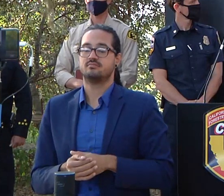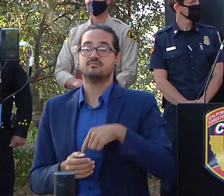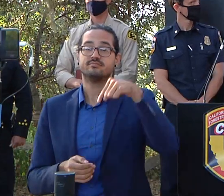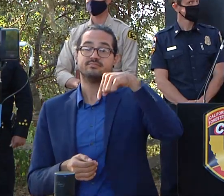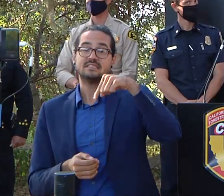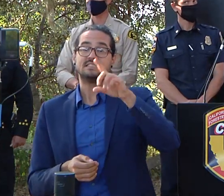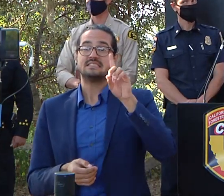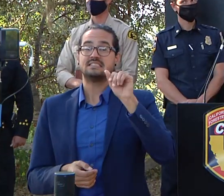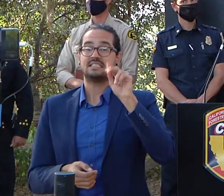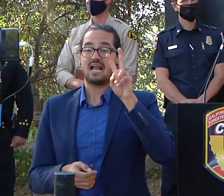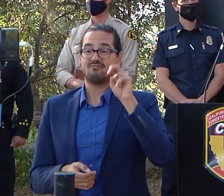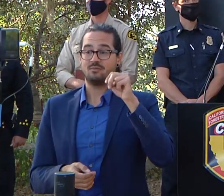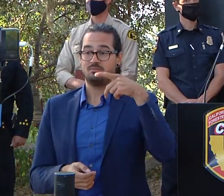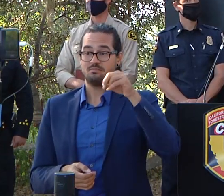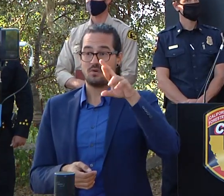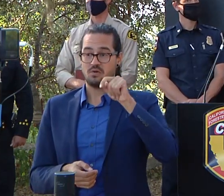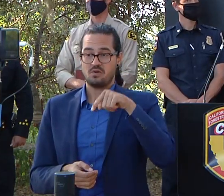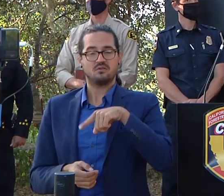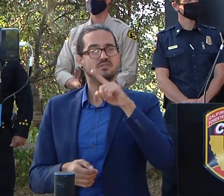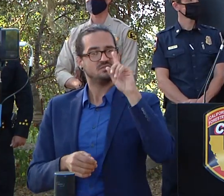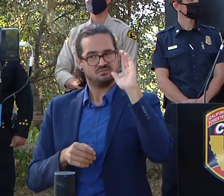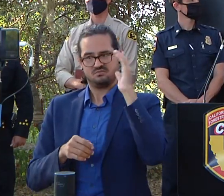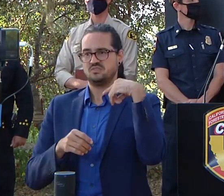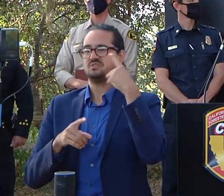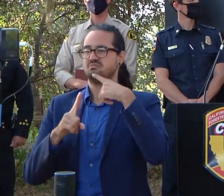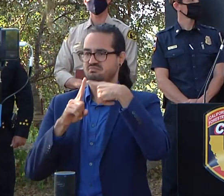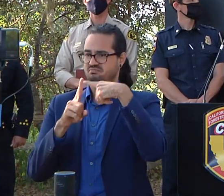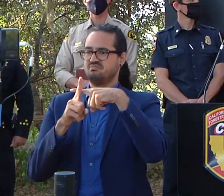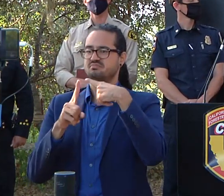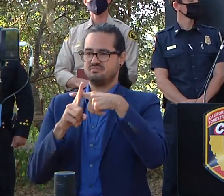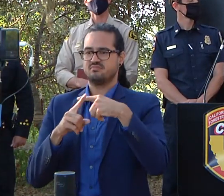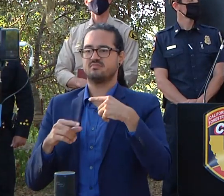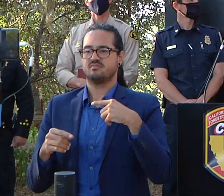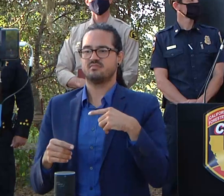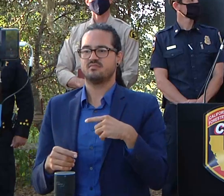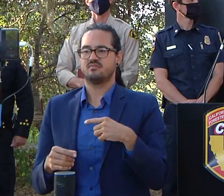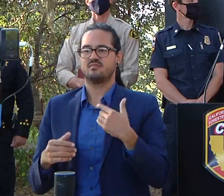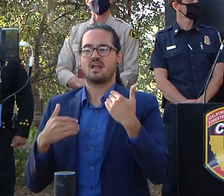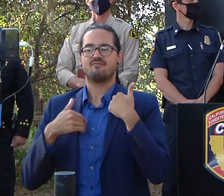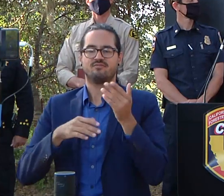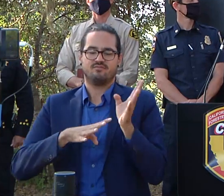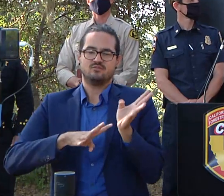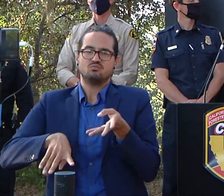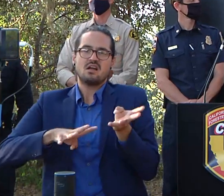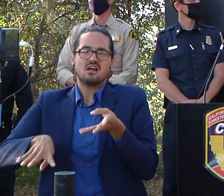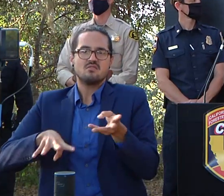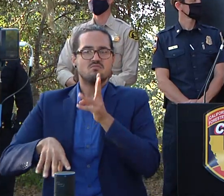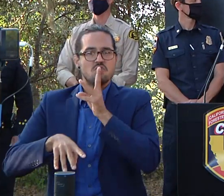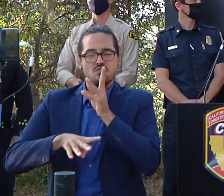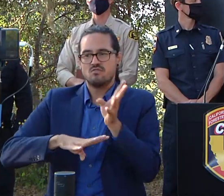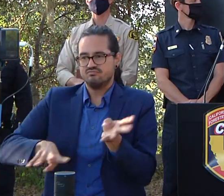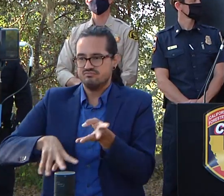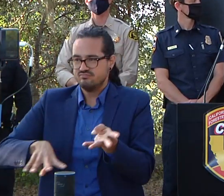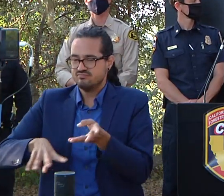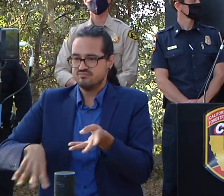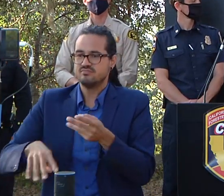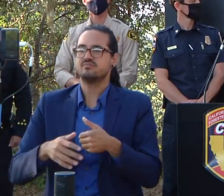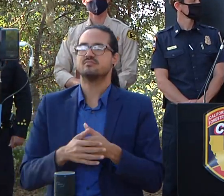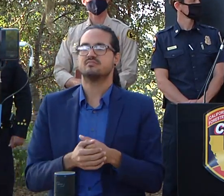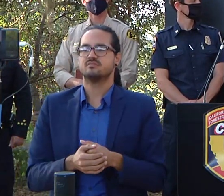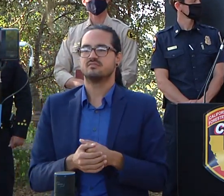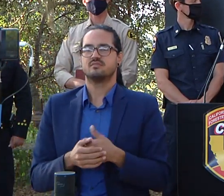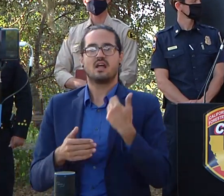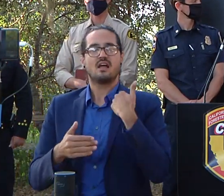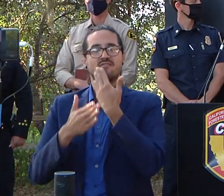addressing get a very aggressive with we haven't had the resources we're starting to get the resources in such as the hand crews which are going to be um perfect